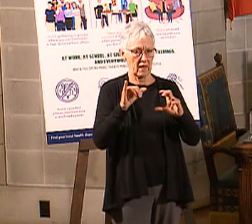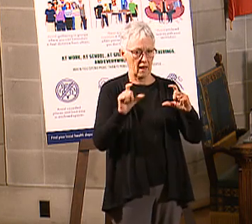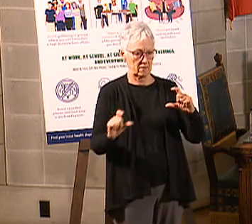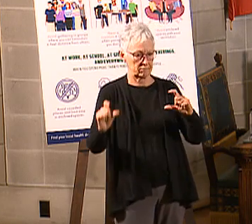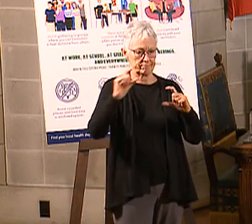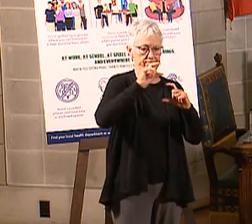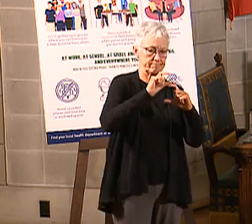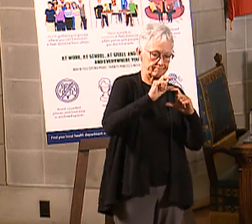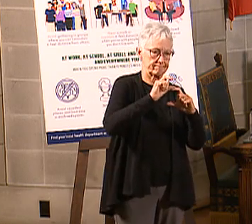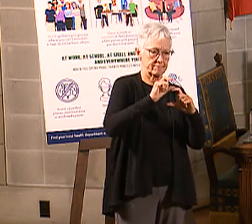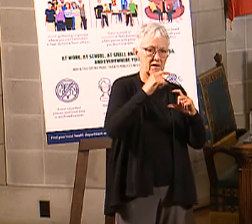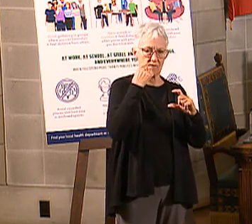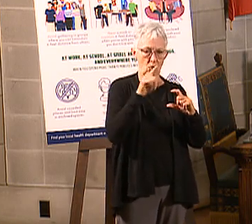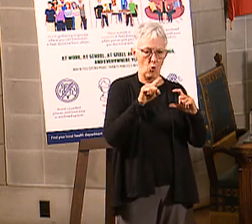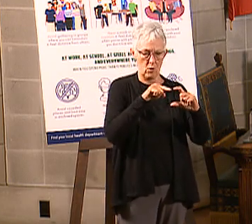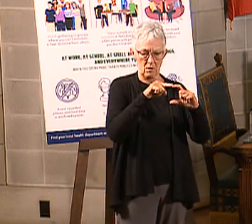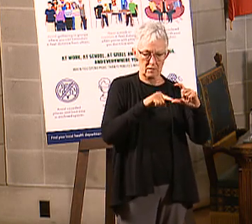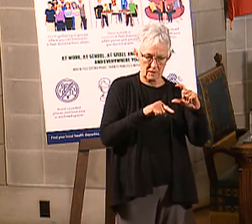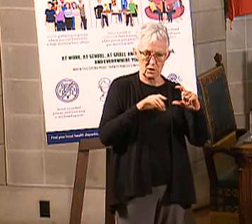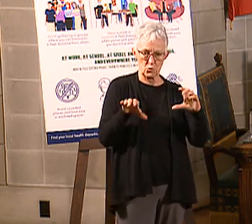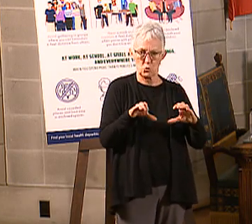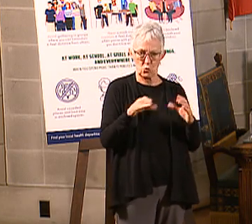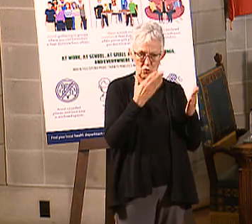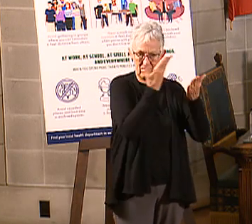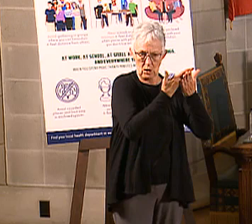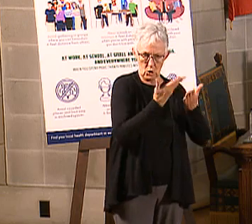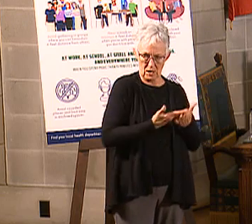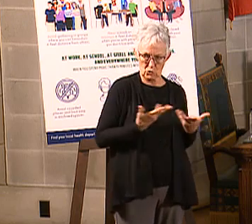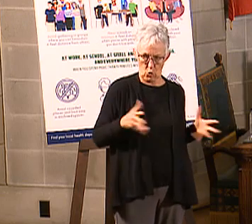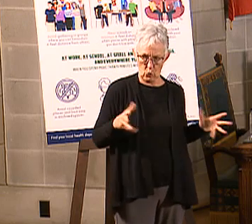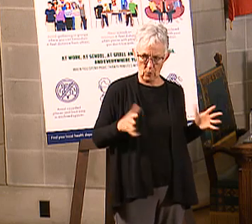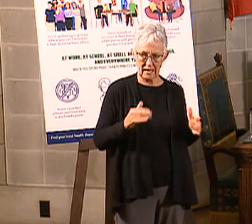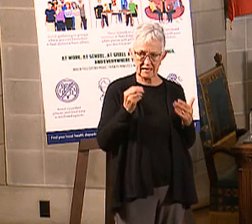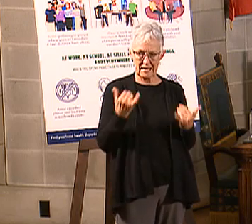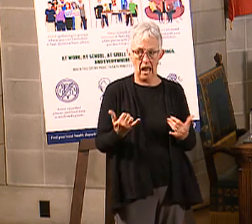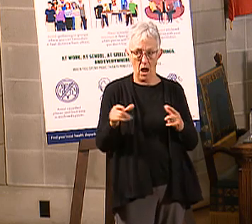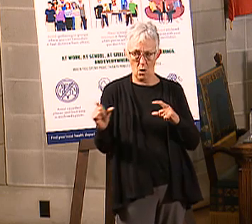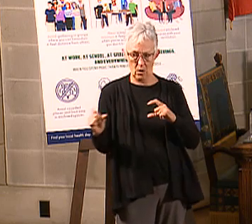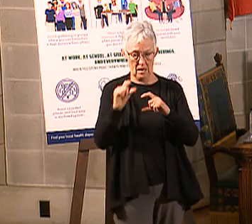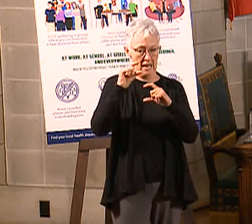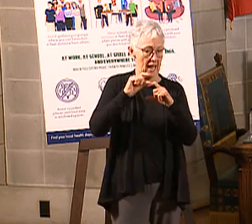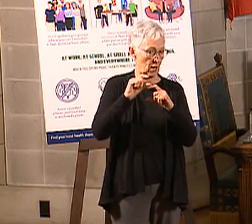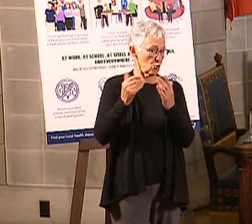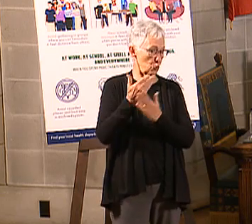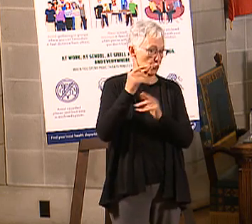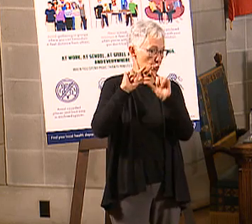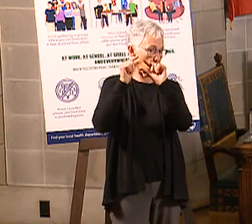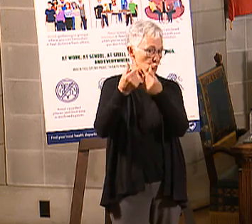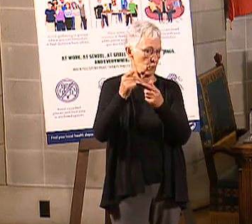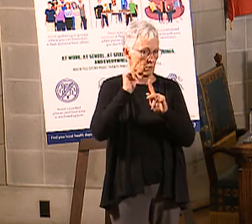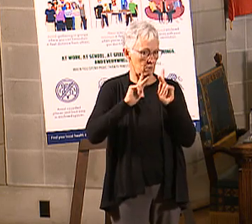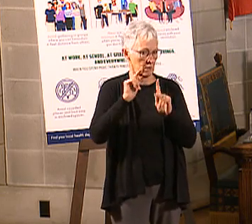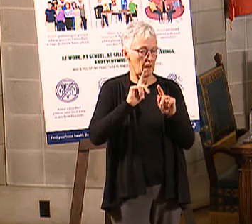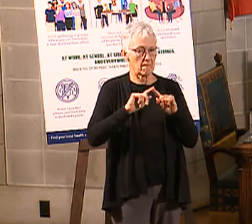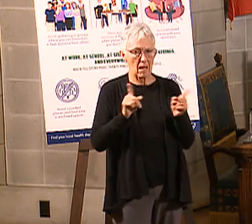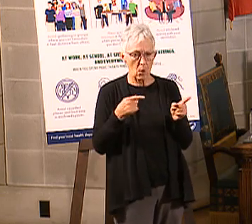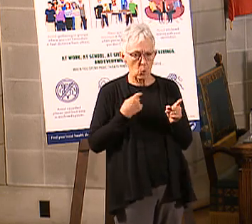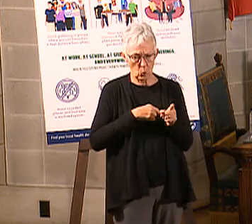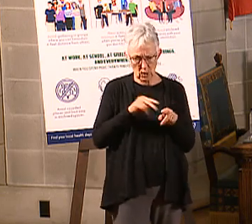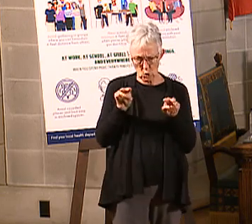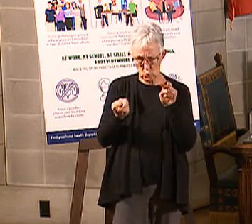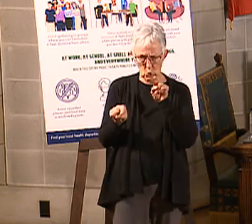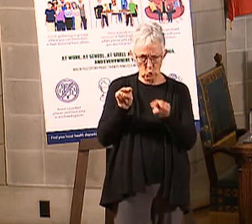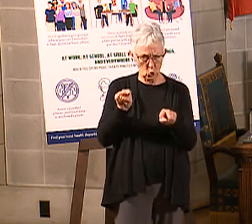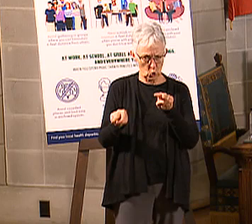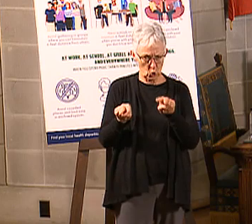you, Andrew, because I don't know off the top of my head what we would envision that would be. But obviously what we have determined is the cost-benefit tradeoff there, that